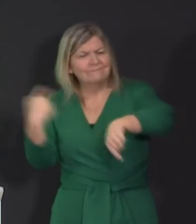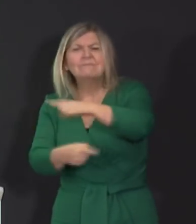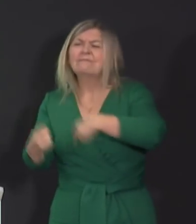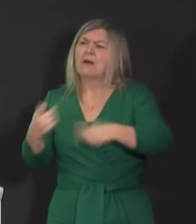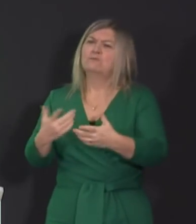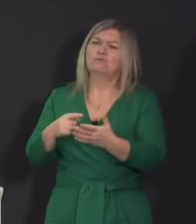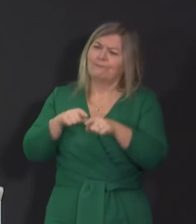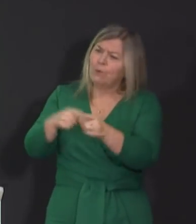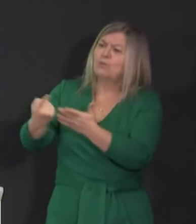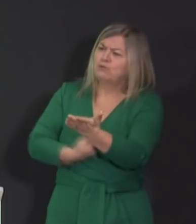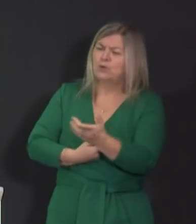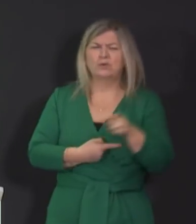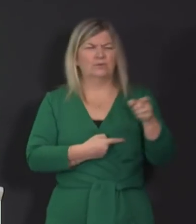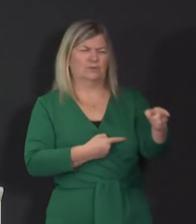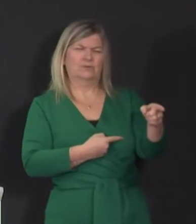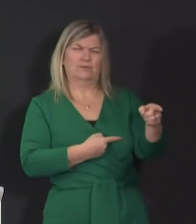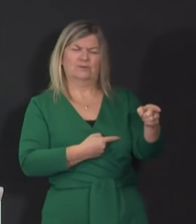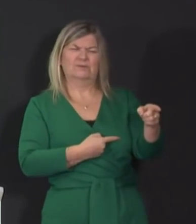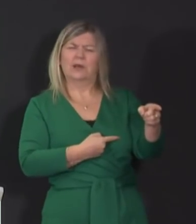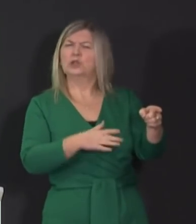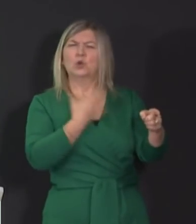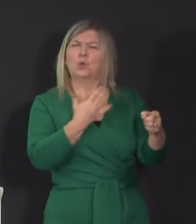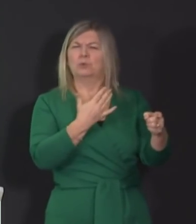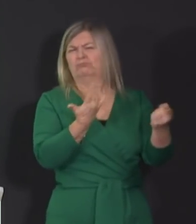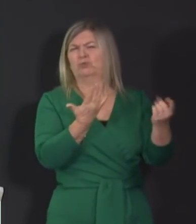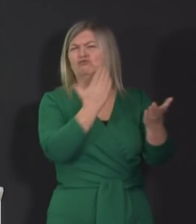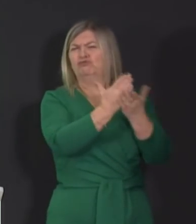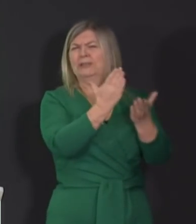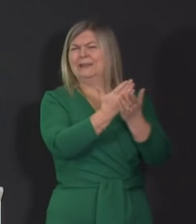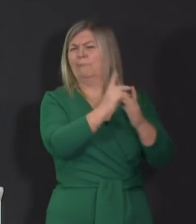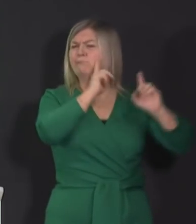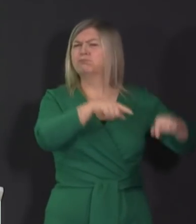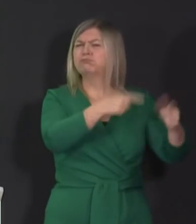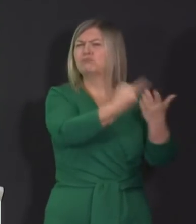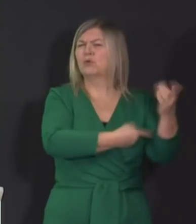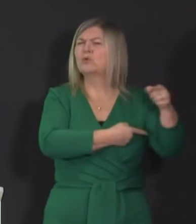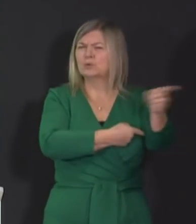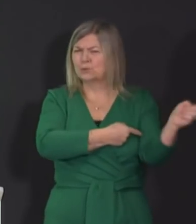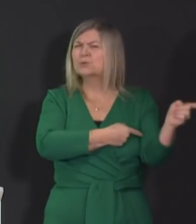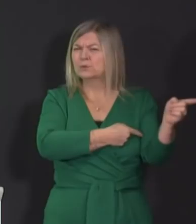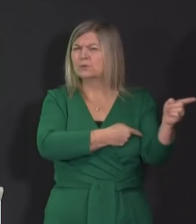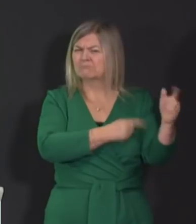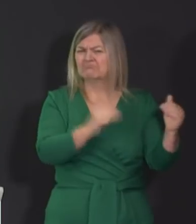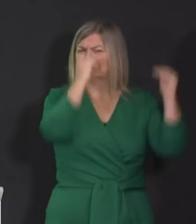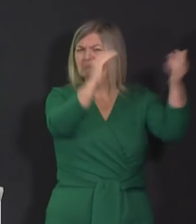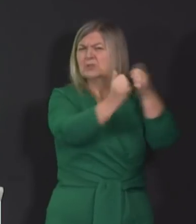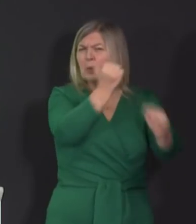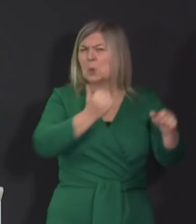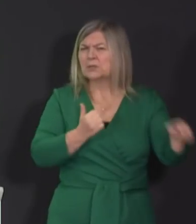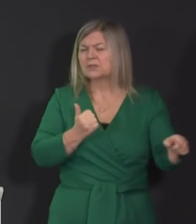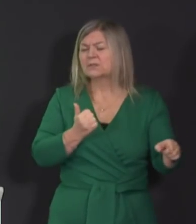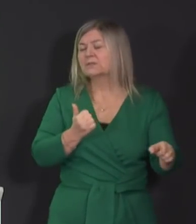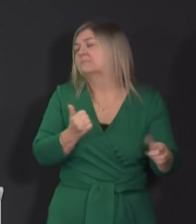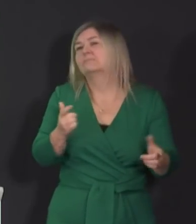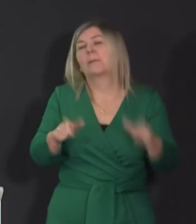these privileges are not abused. Now, I know that what I'm about to say won't please everyone. Nothing I can say about football